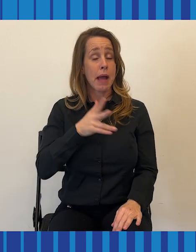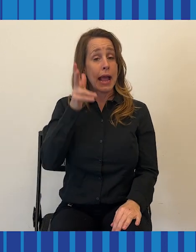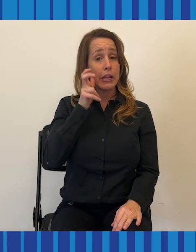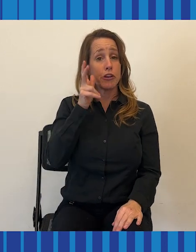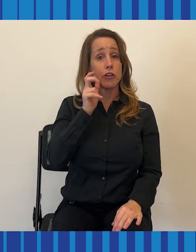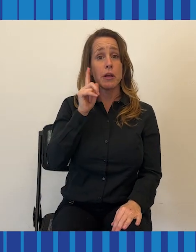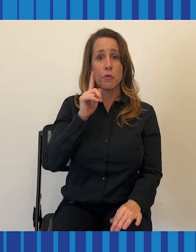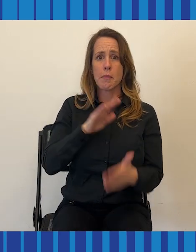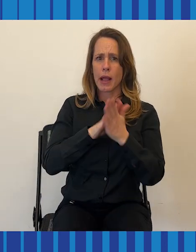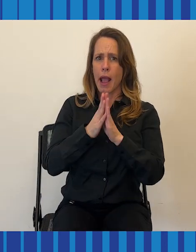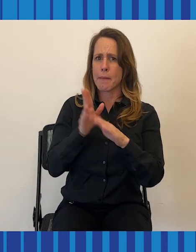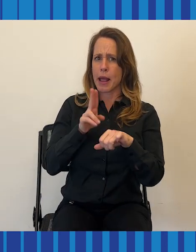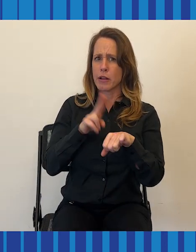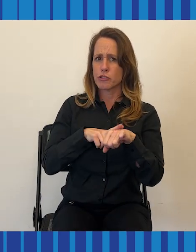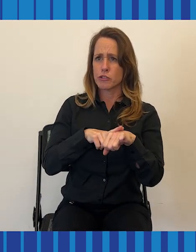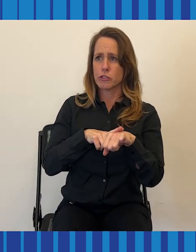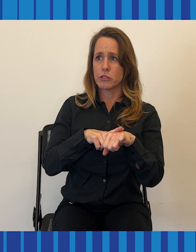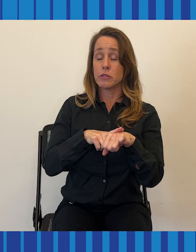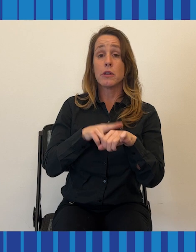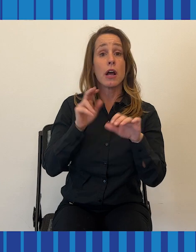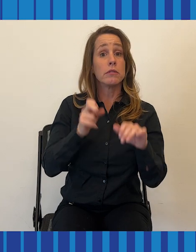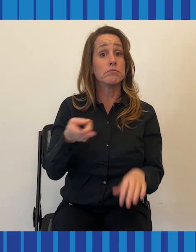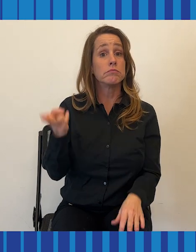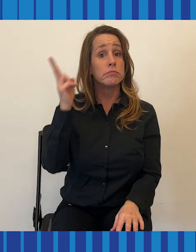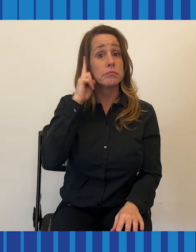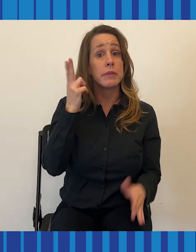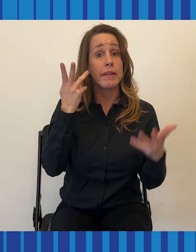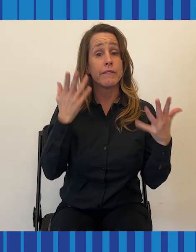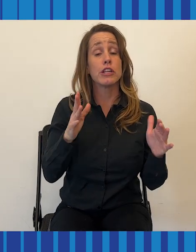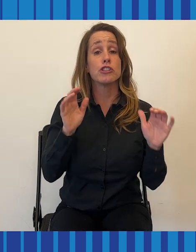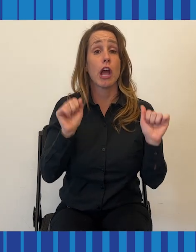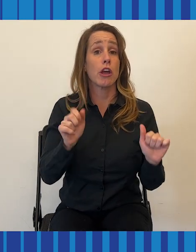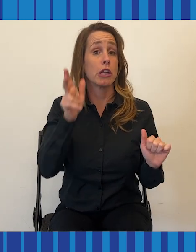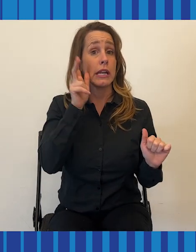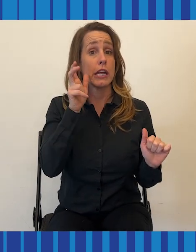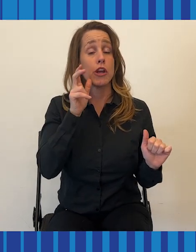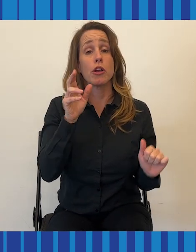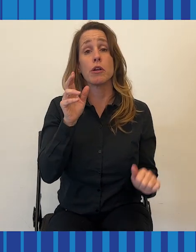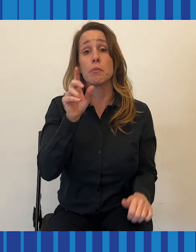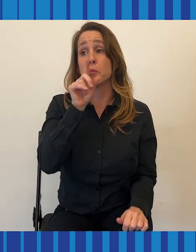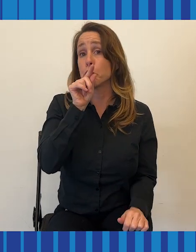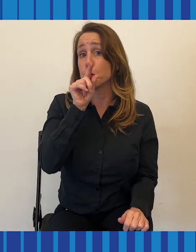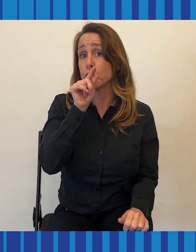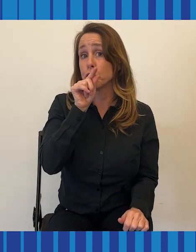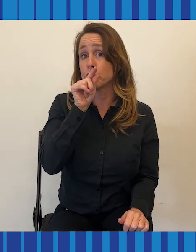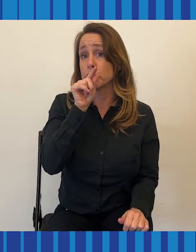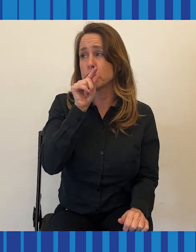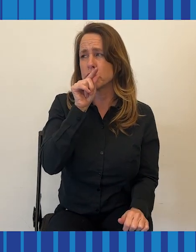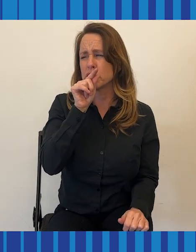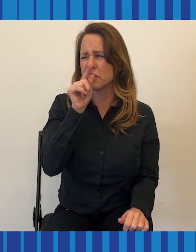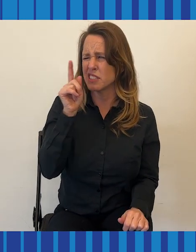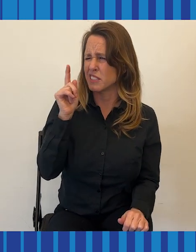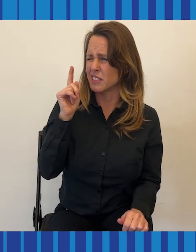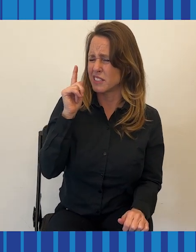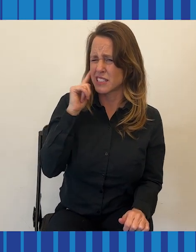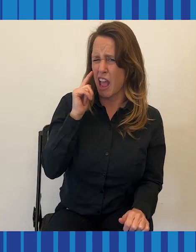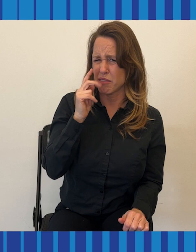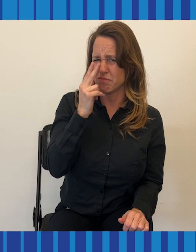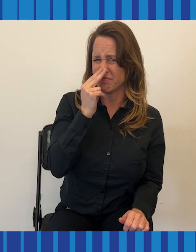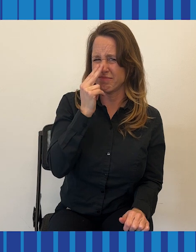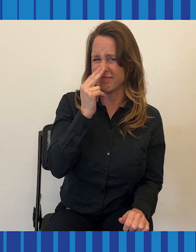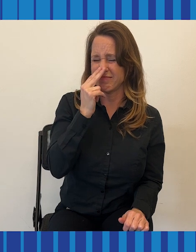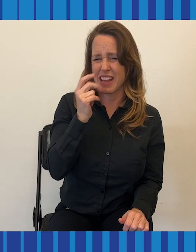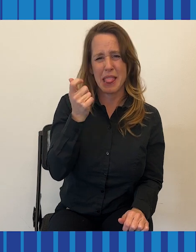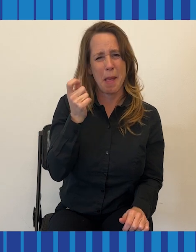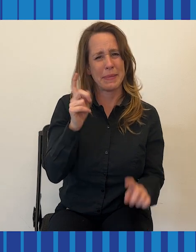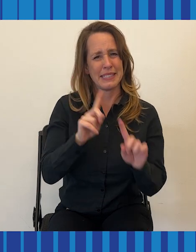thinking that mine would become natural sounding and it just never did. You know, I heard birds again after I got